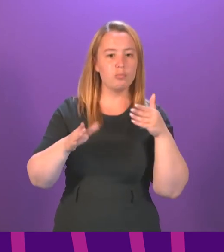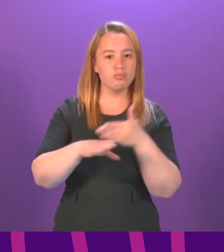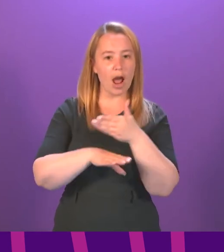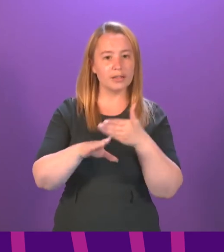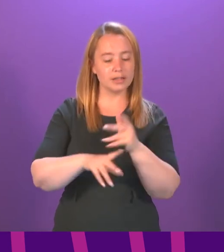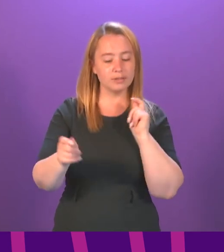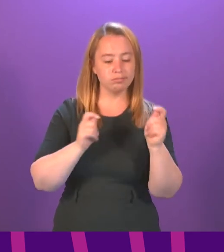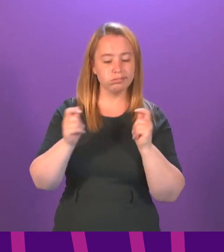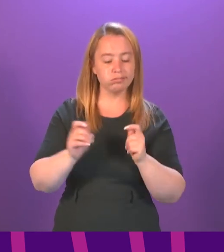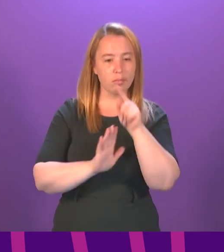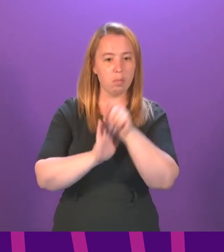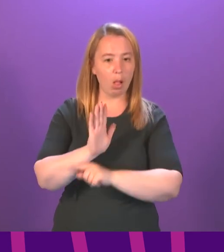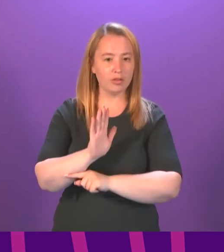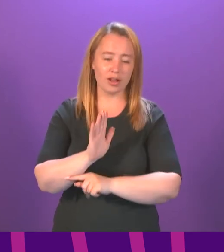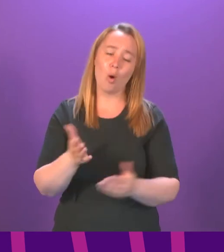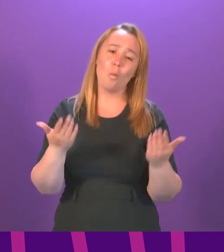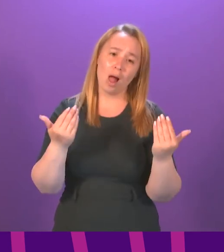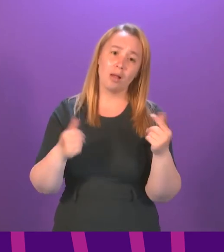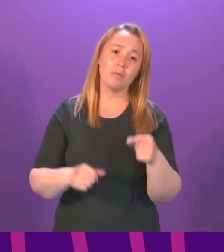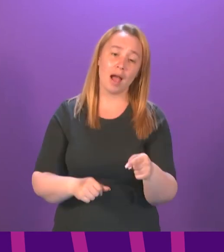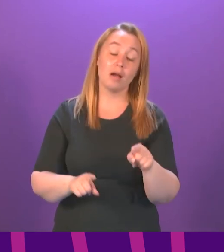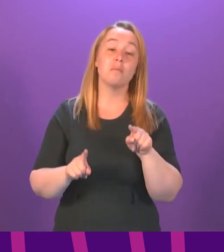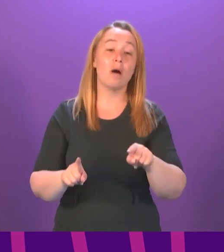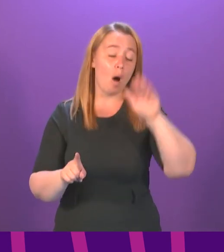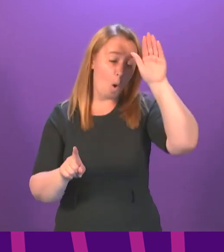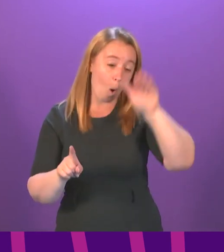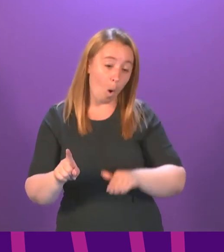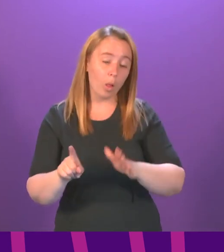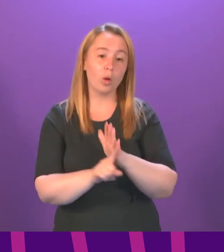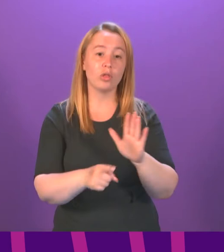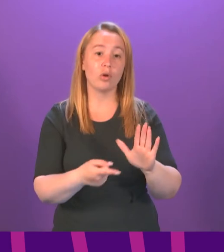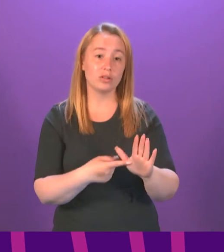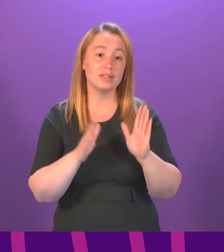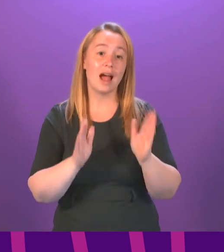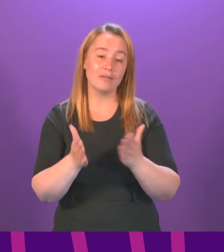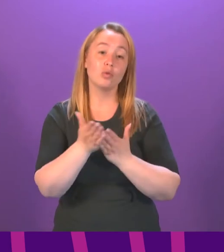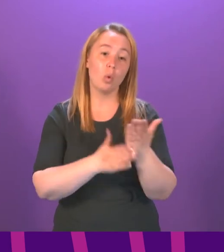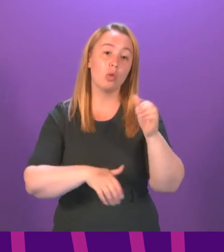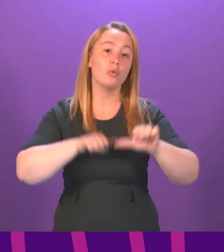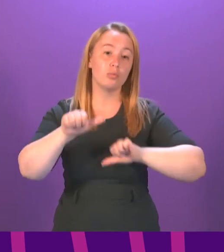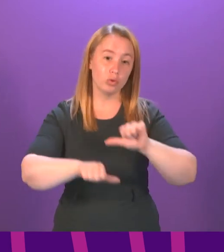and that's welcomed, but all local authorities must ensure that they have undertaken a similar process.